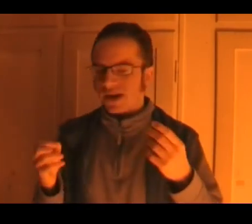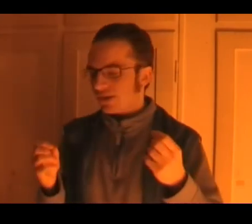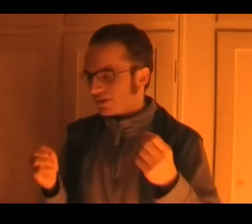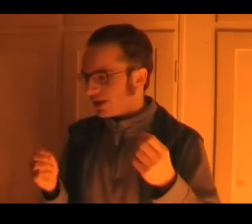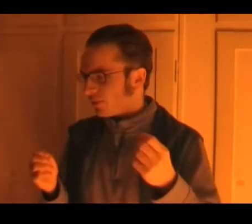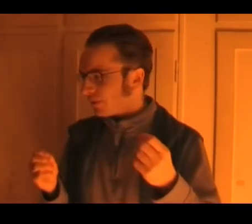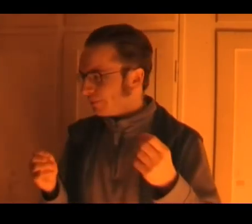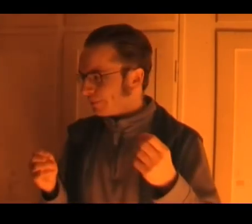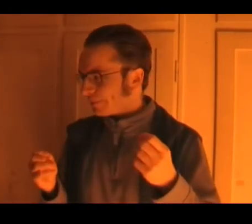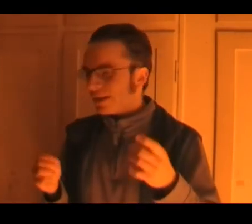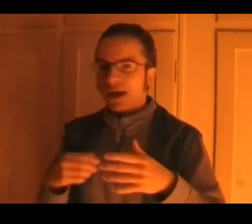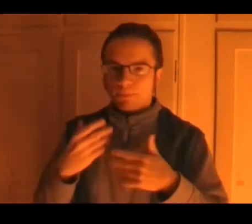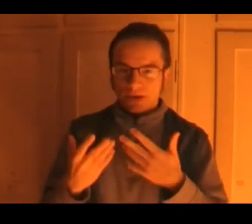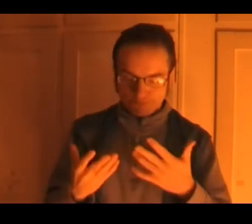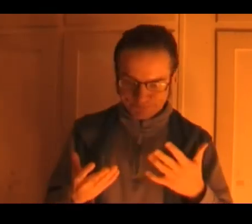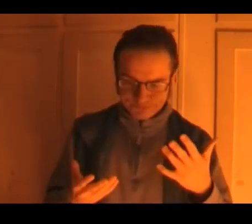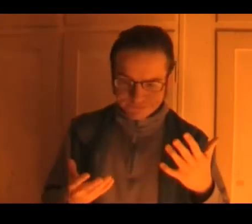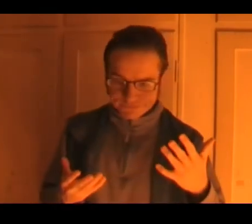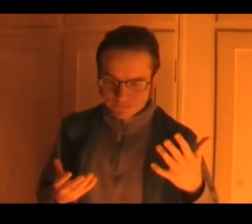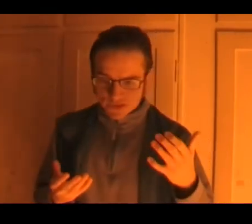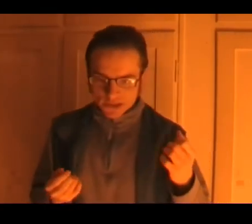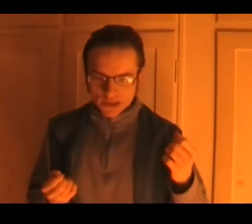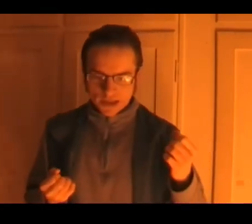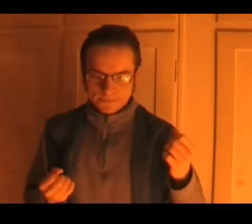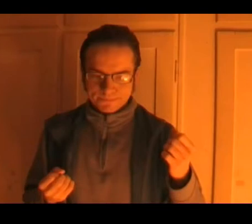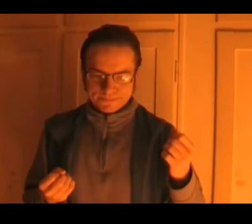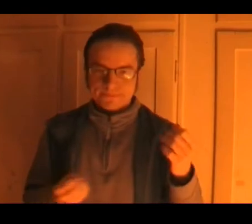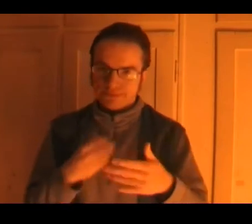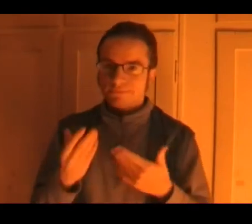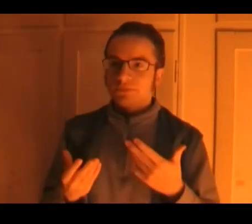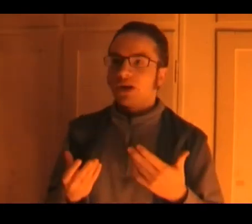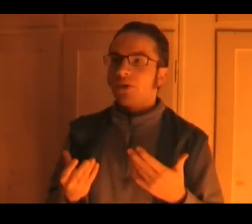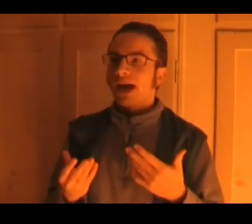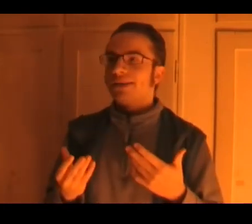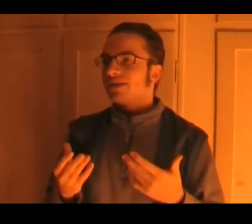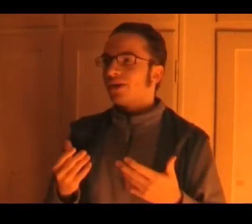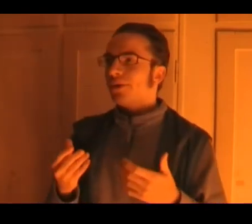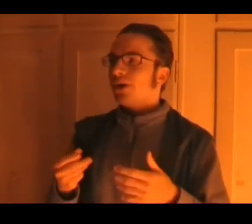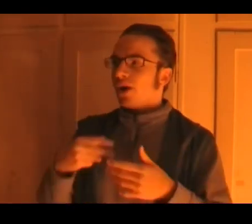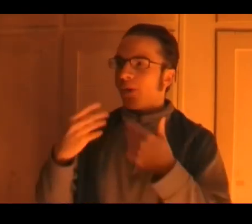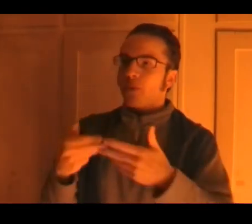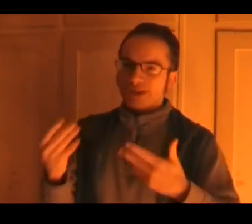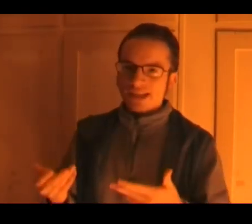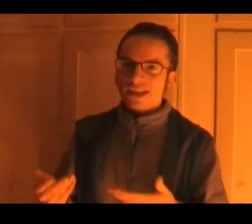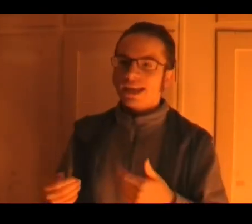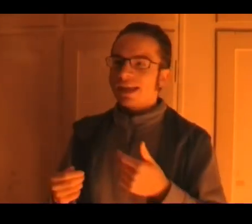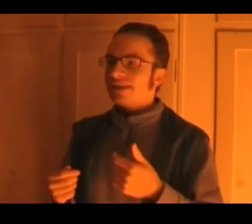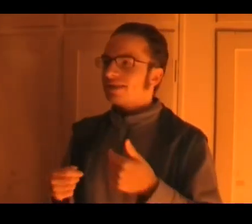either anymore but um you know and so what we're seeing is